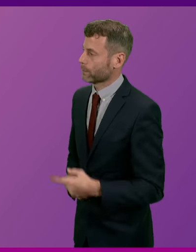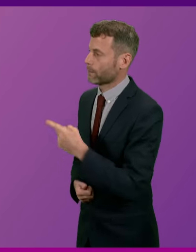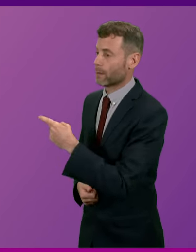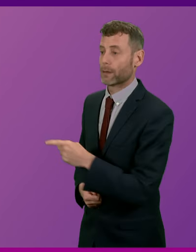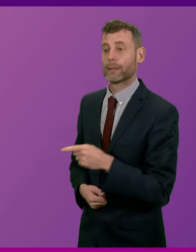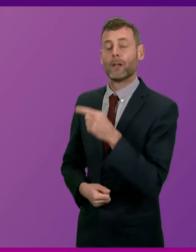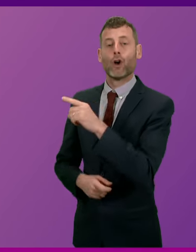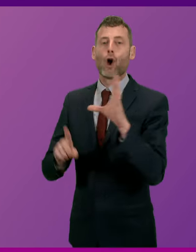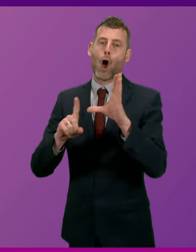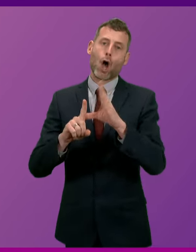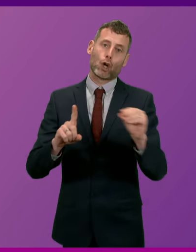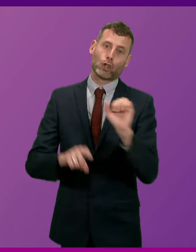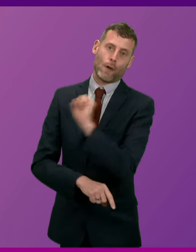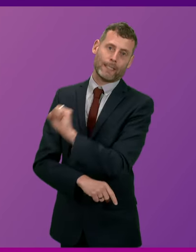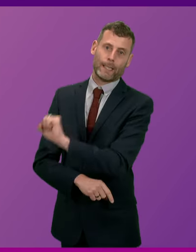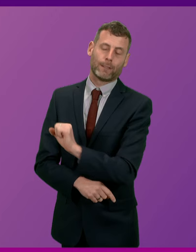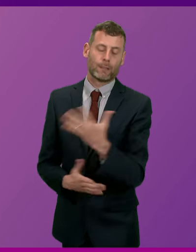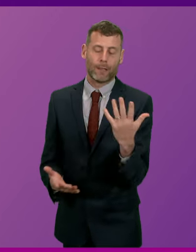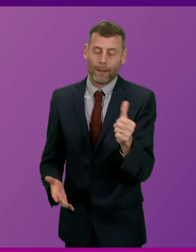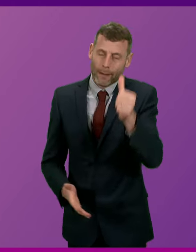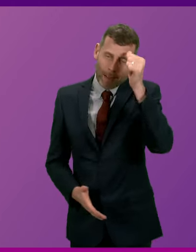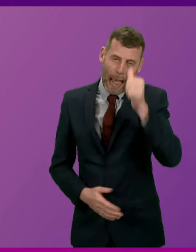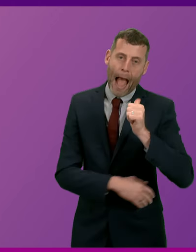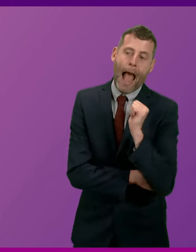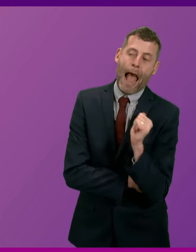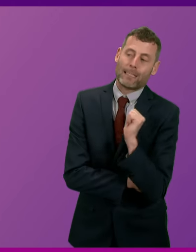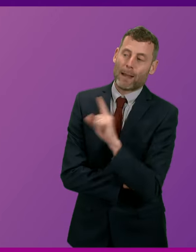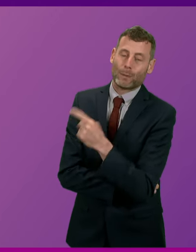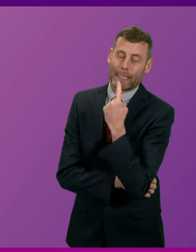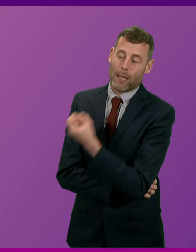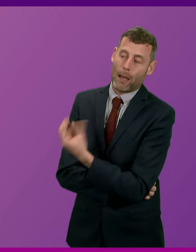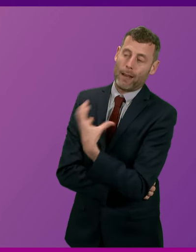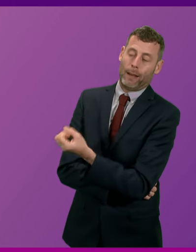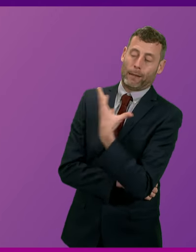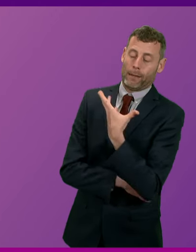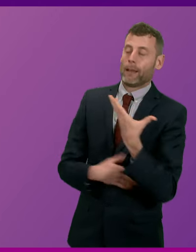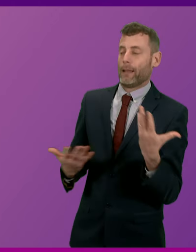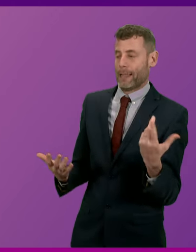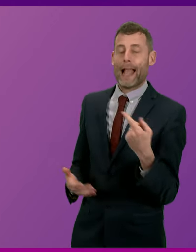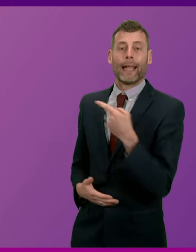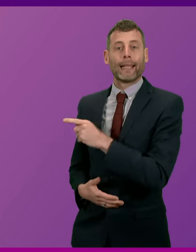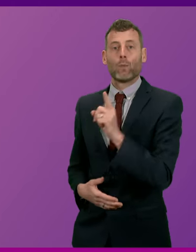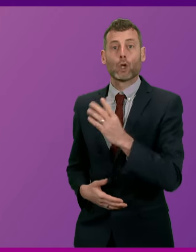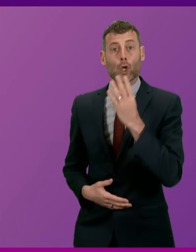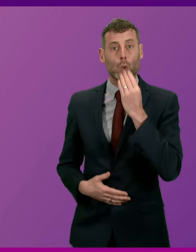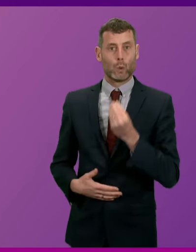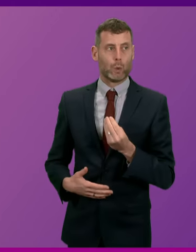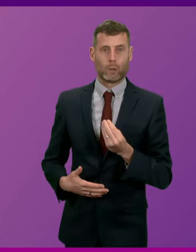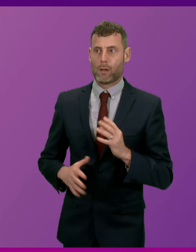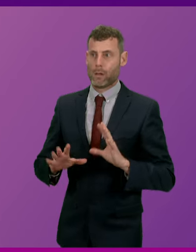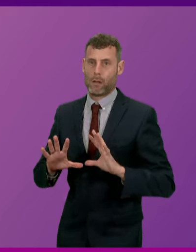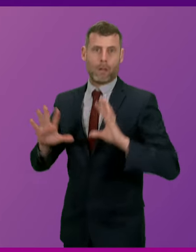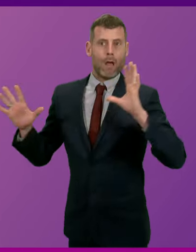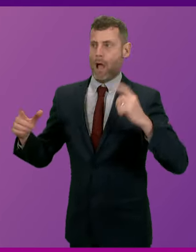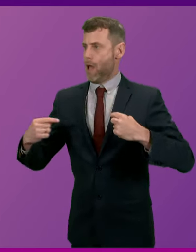The Conservatives are nothing if they are not predictable. Here is an opportunity for oppositions to show what they are